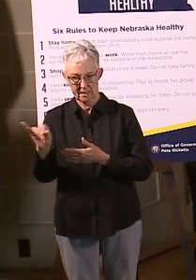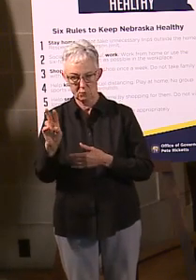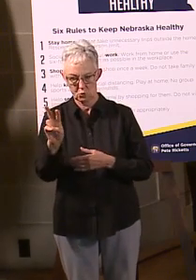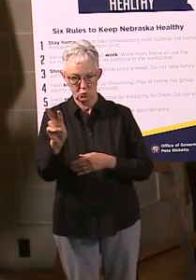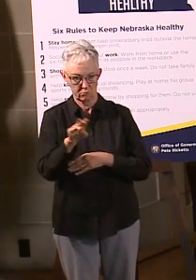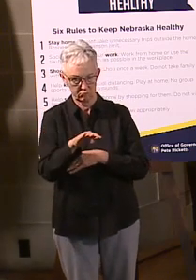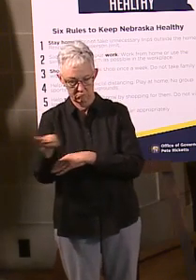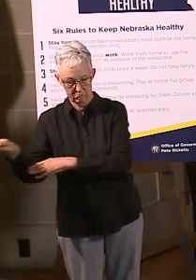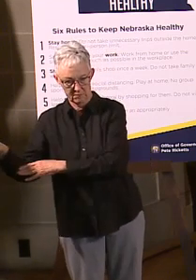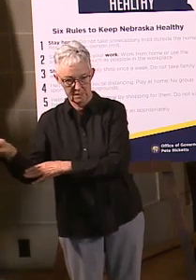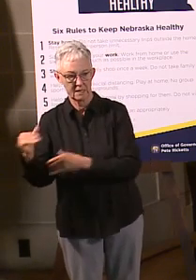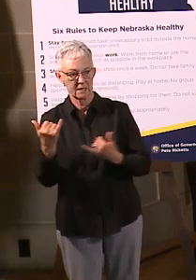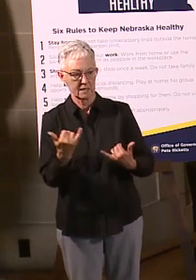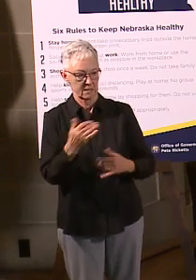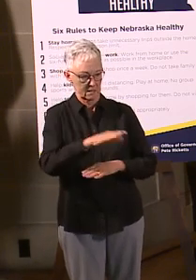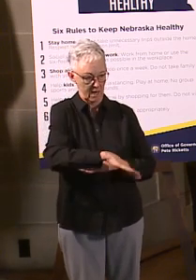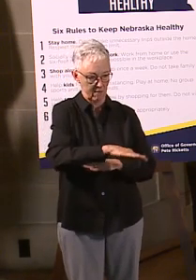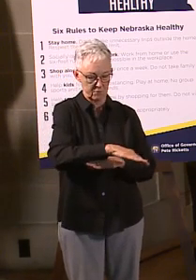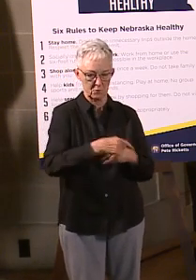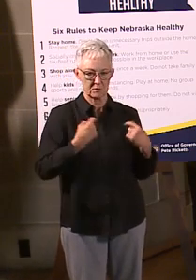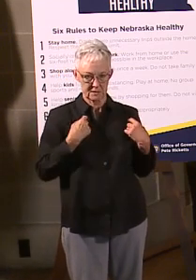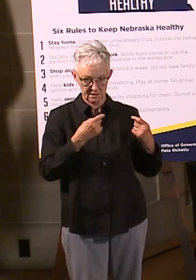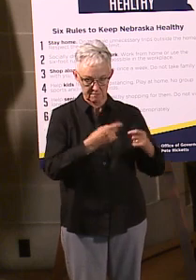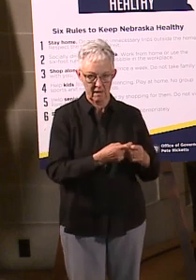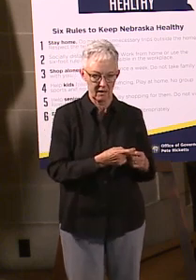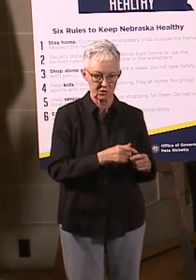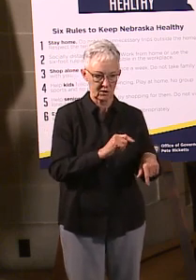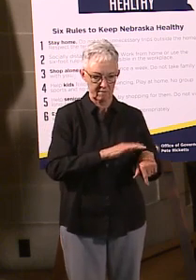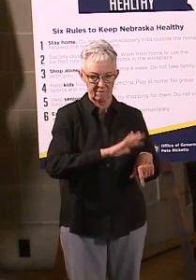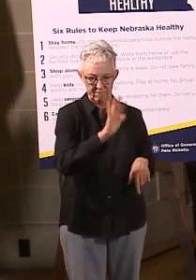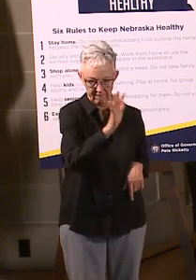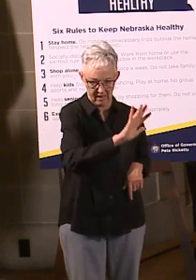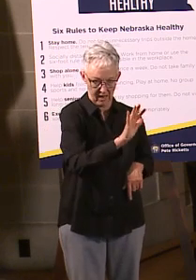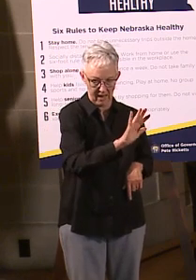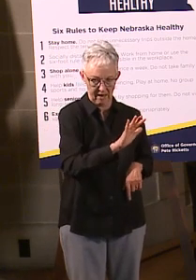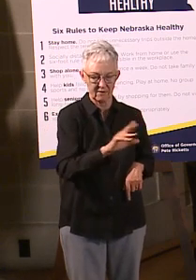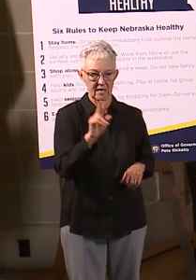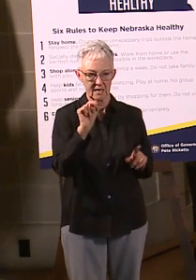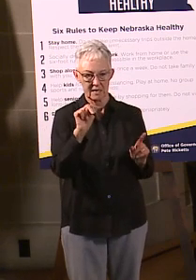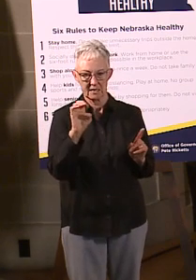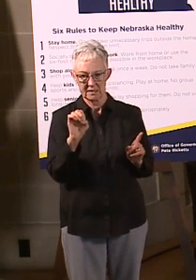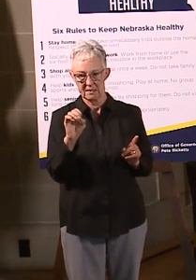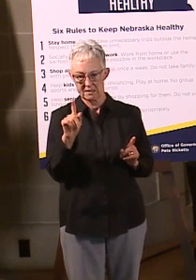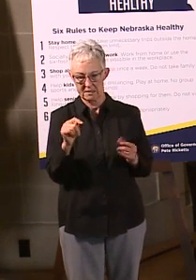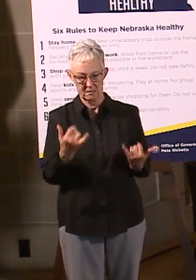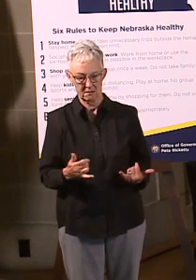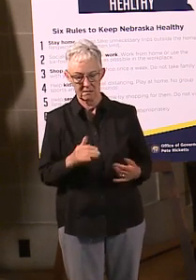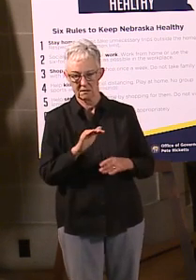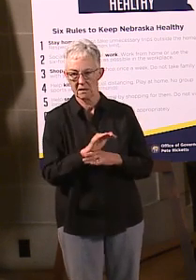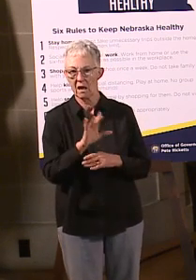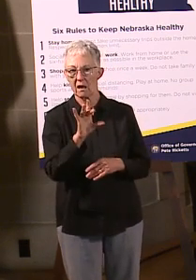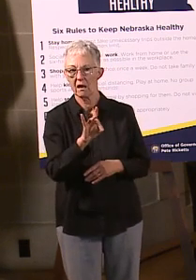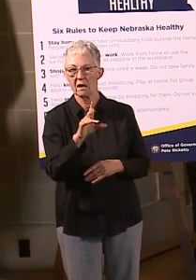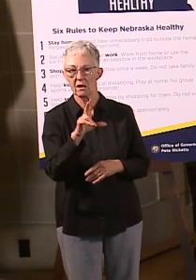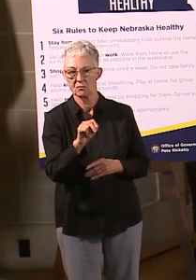briefings tonight at 5 p.m. And then I'll be on NET tonight from 8.30 to 9.30. And then again, the same schedule for next week